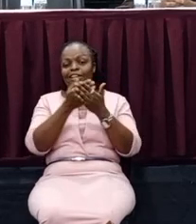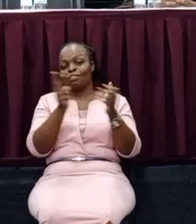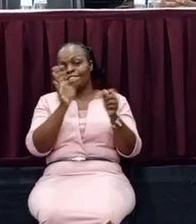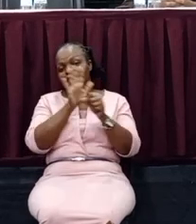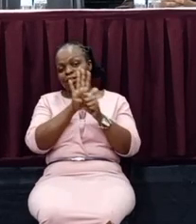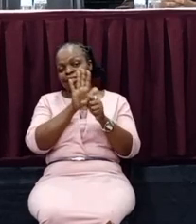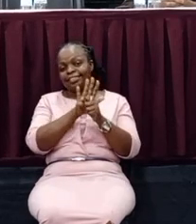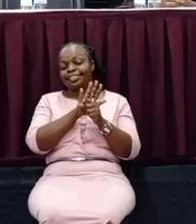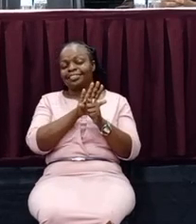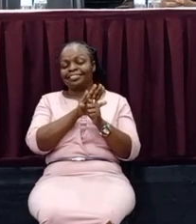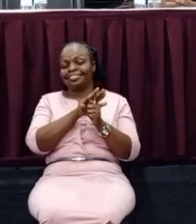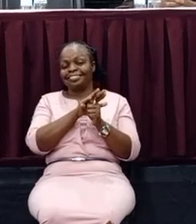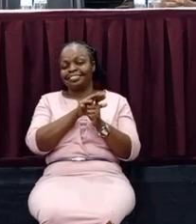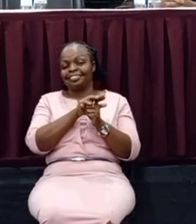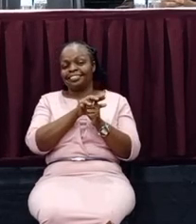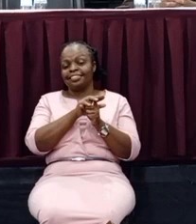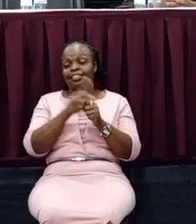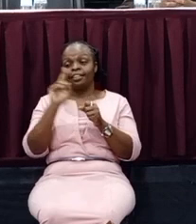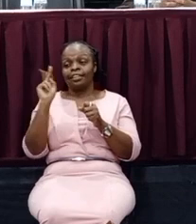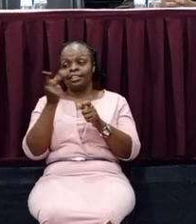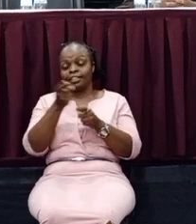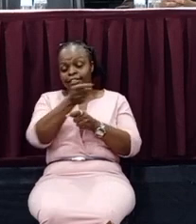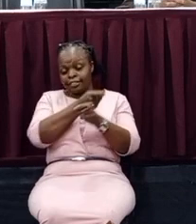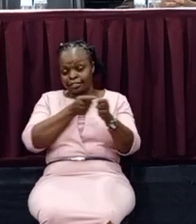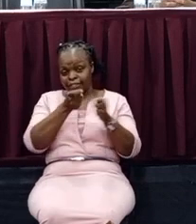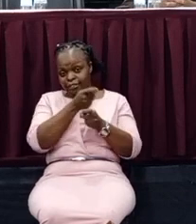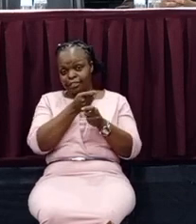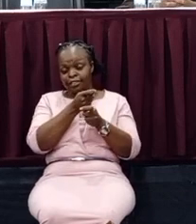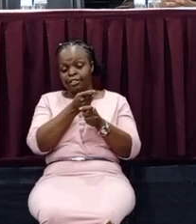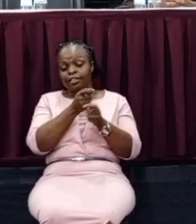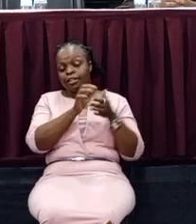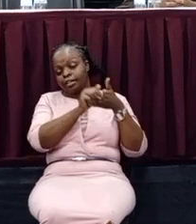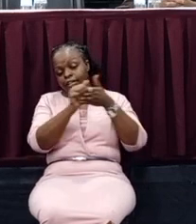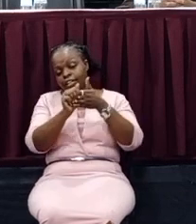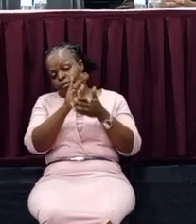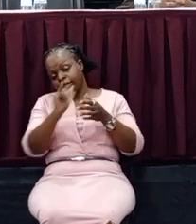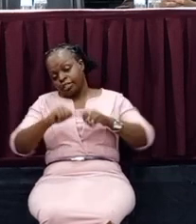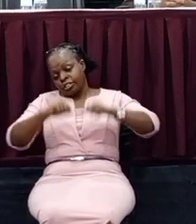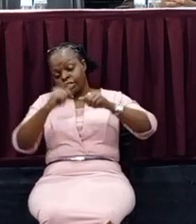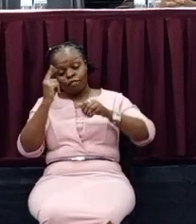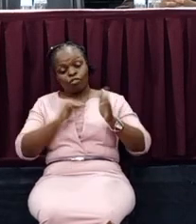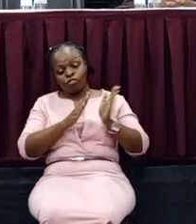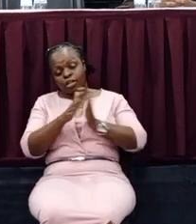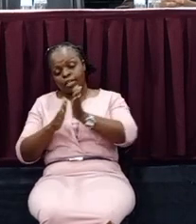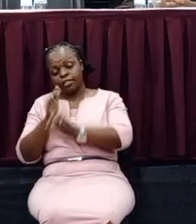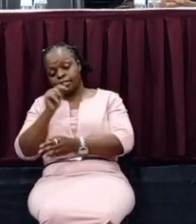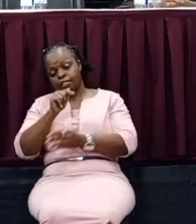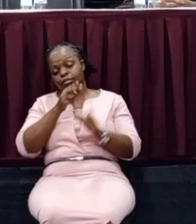Kentred, led by your chair for organizing this participation forum,